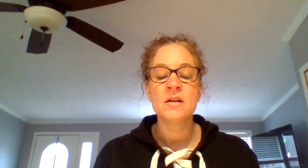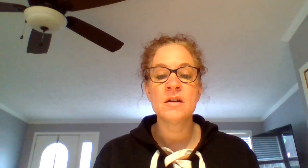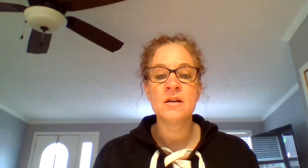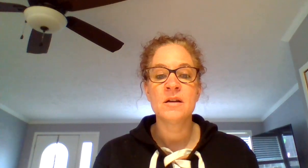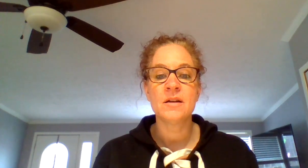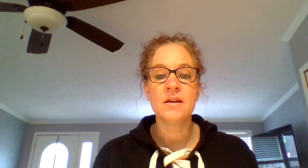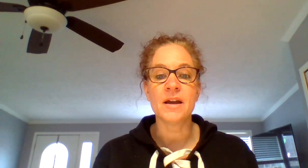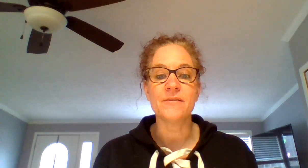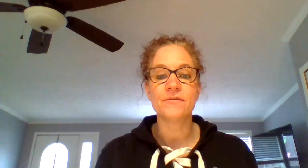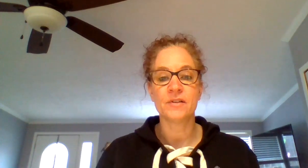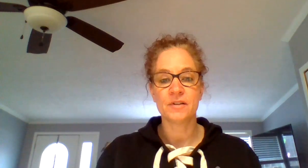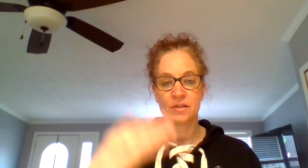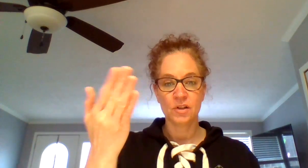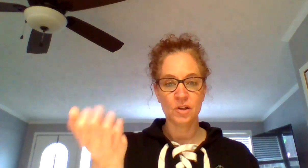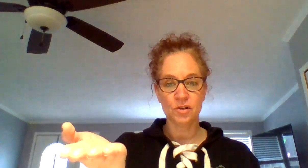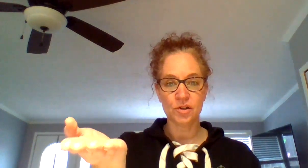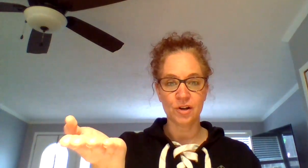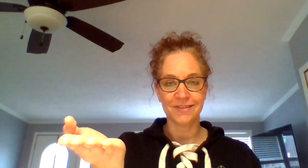N, knife. Your turn.